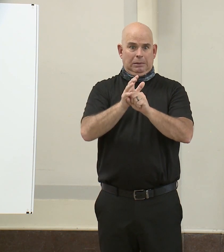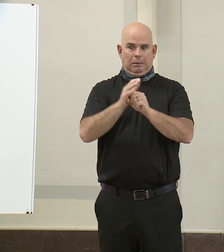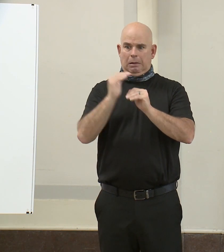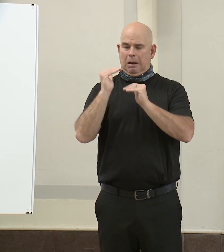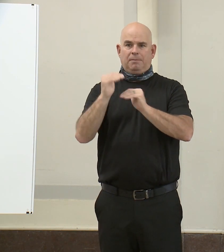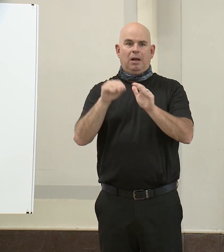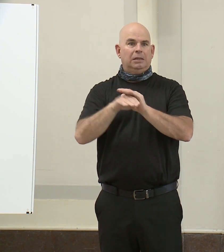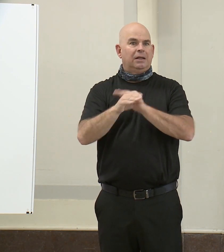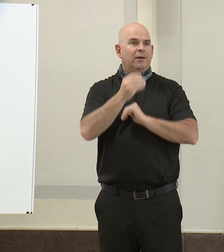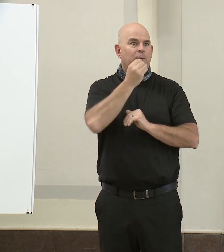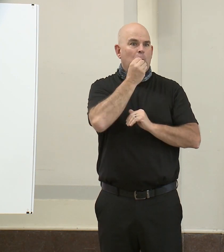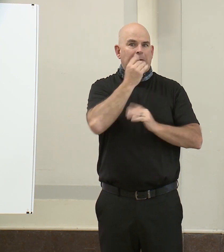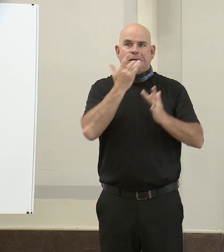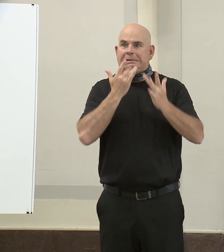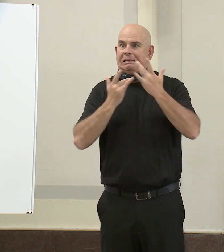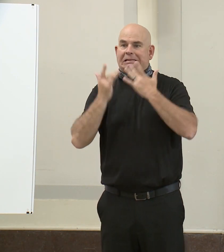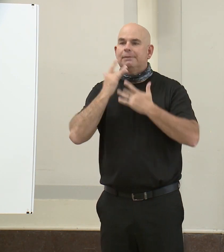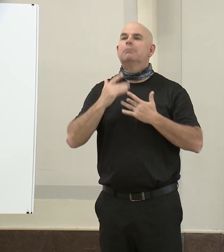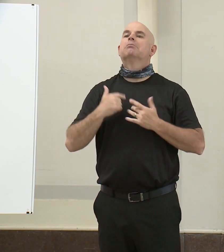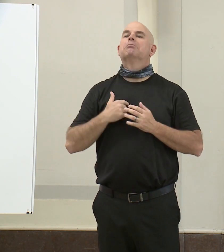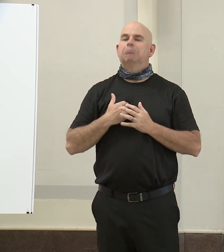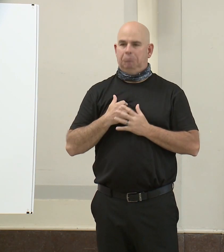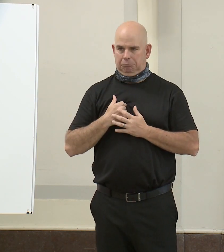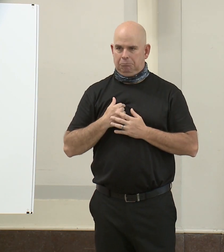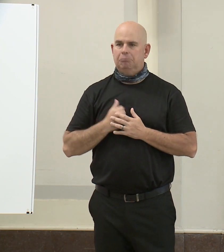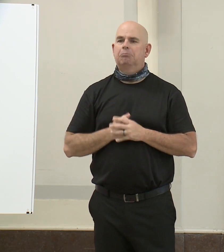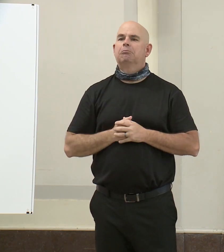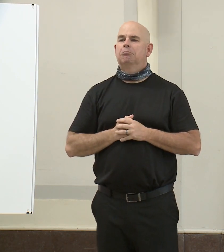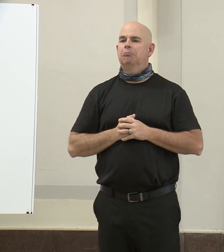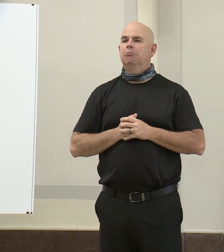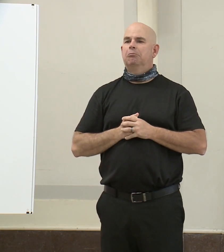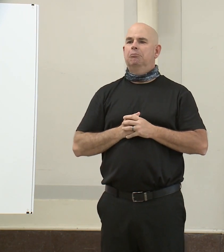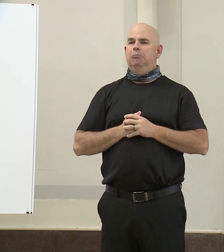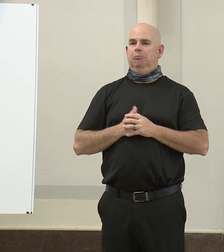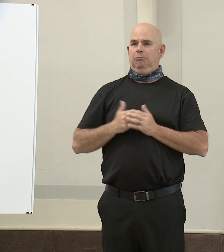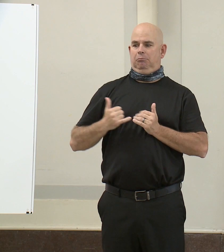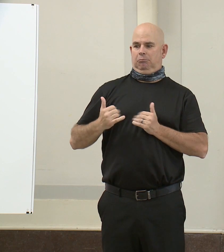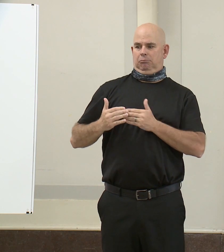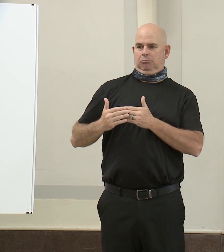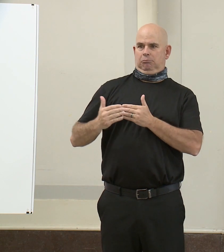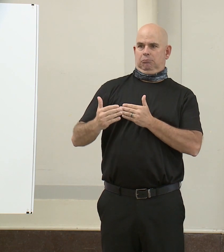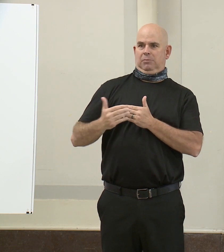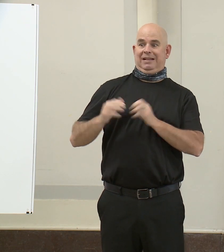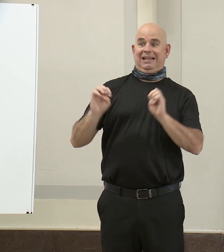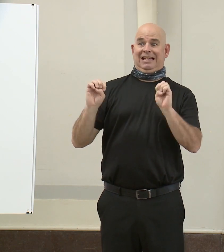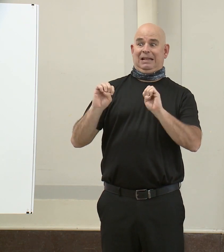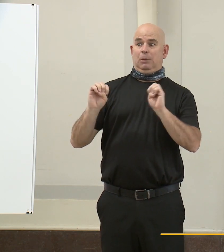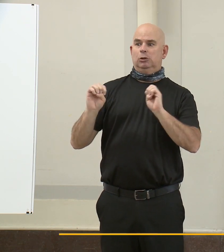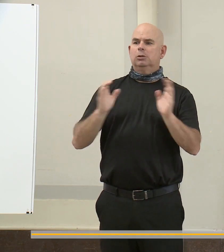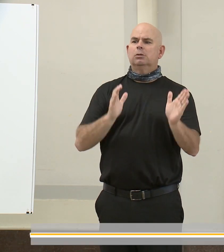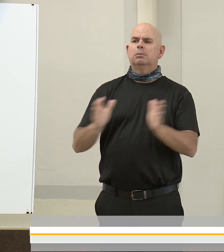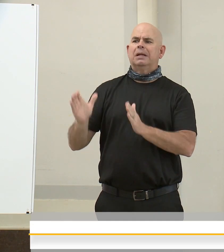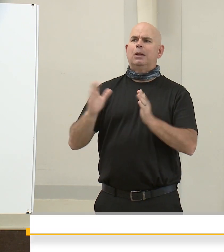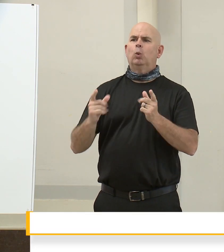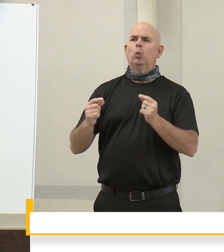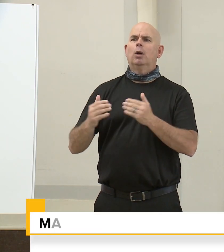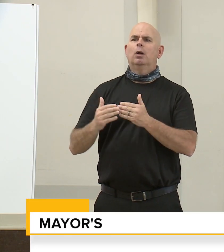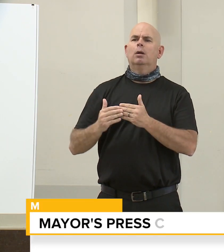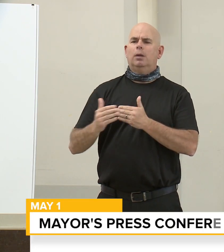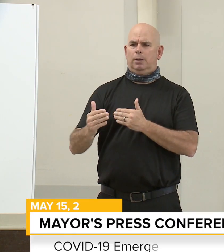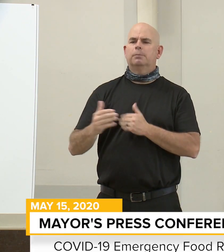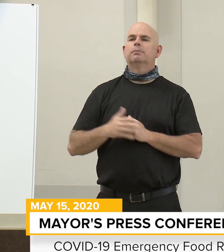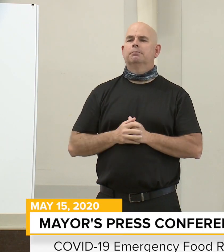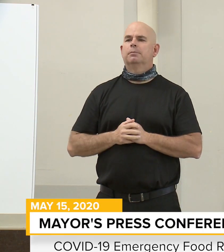and one month into our expanded COVID-19 emergency food strategy. As of today, we have provided 2 million